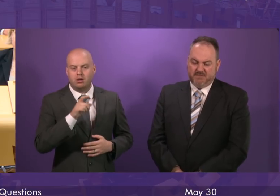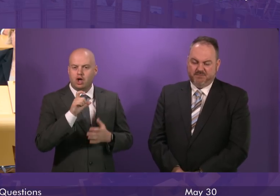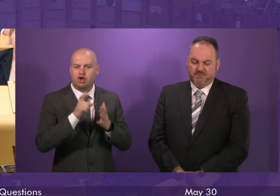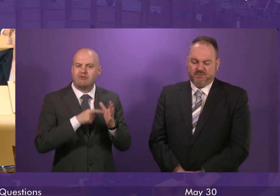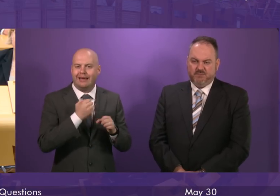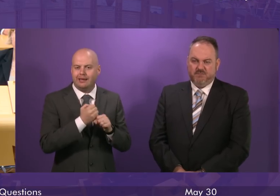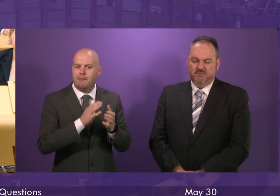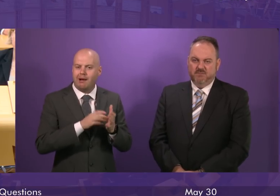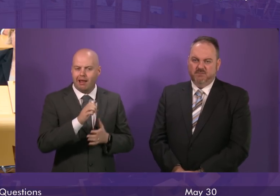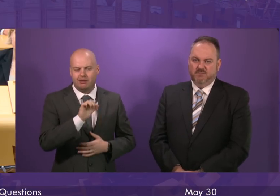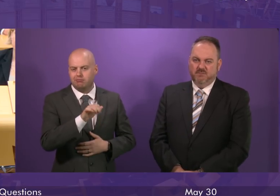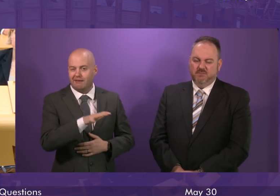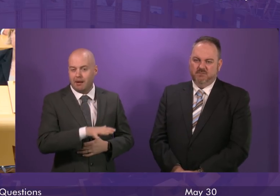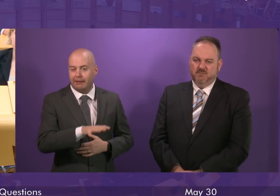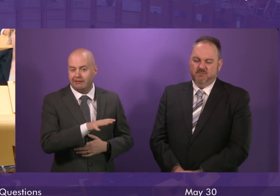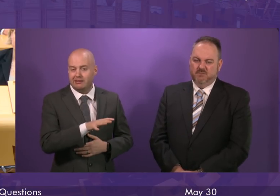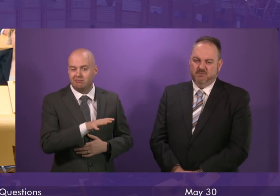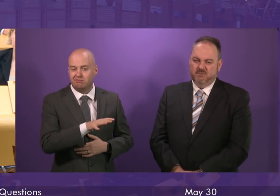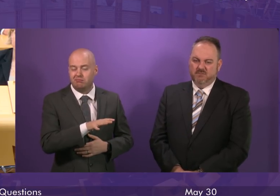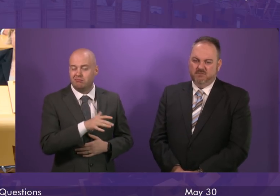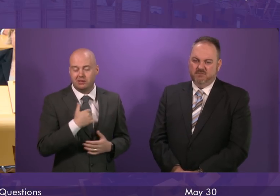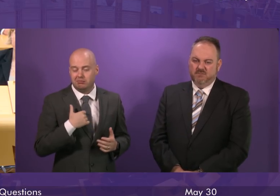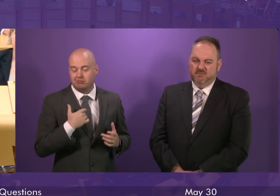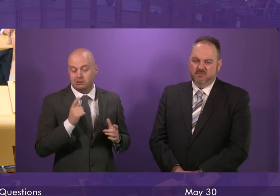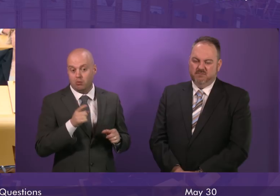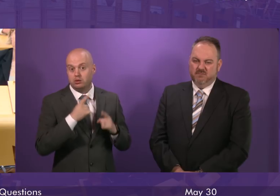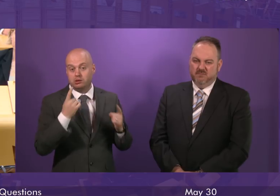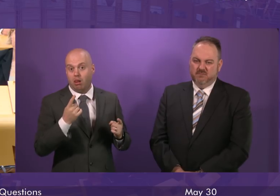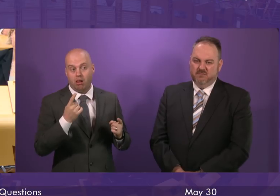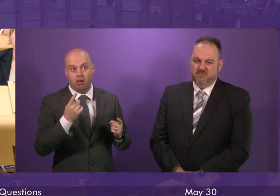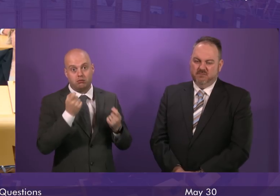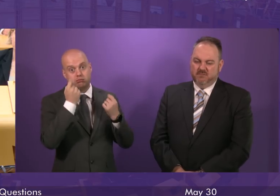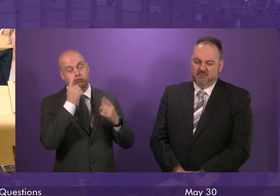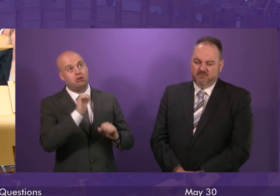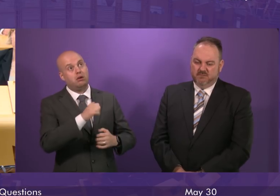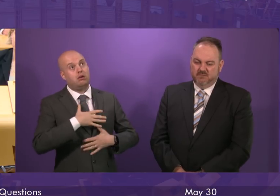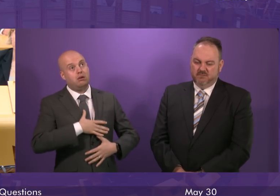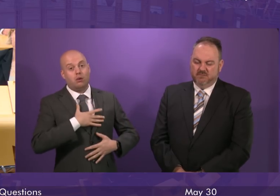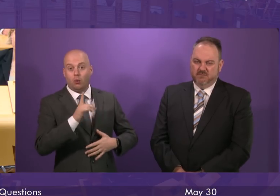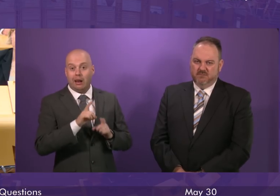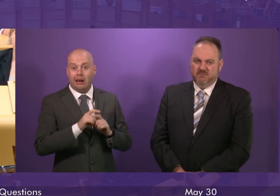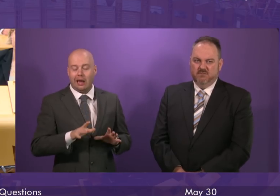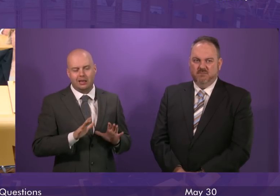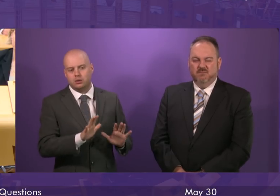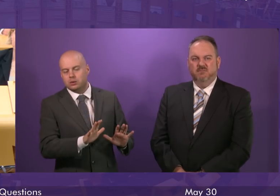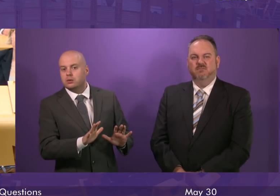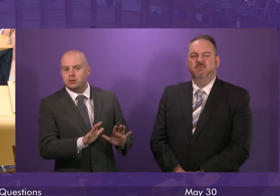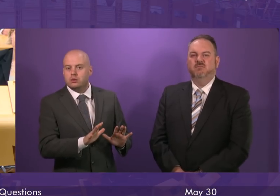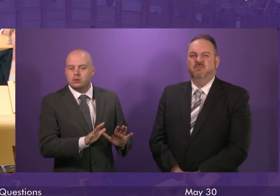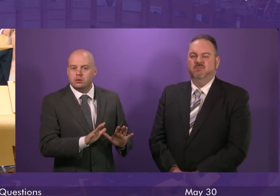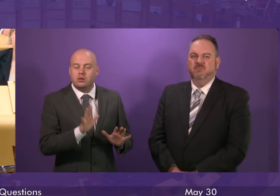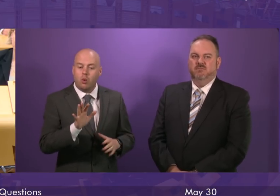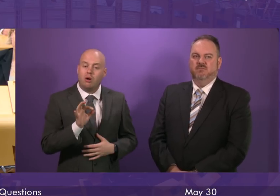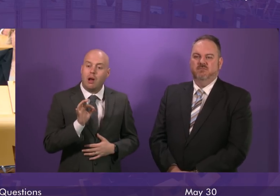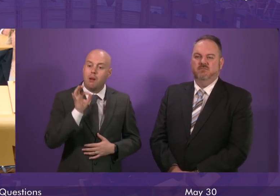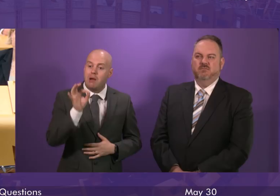McClellan. None of us can begin to imagine what they have and continue to go through. Now that the appeal is concluded I know that the